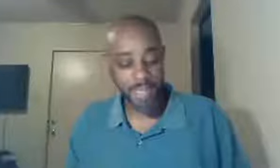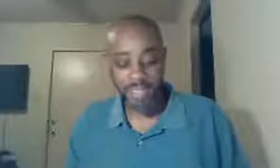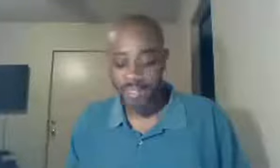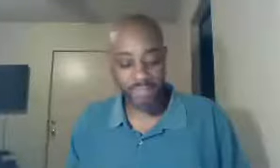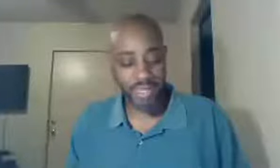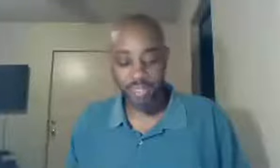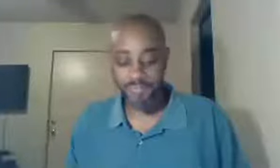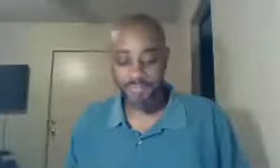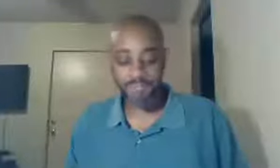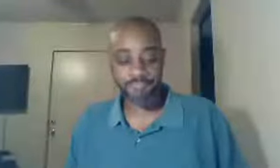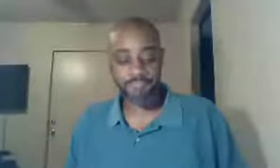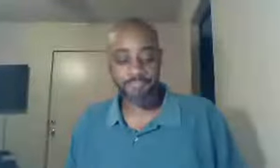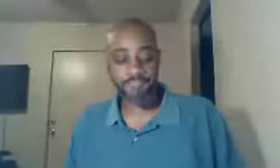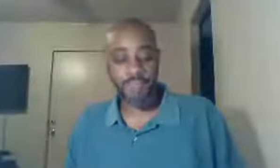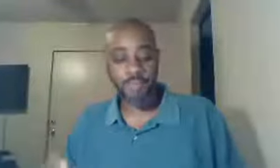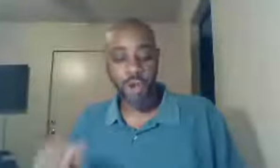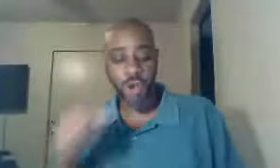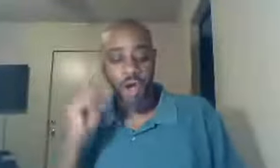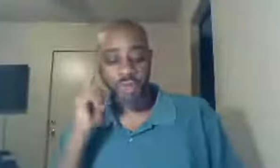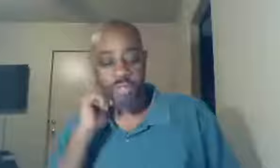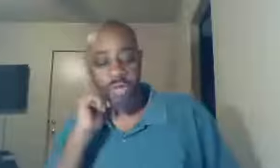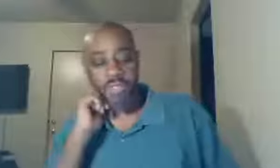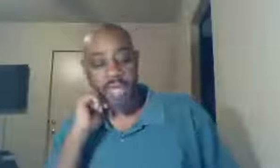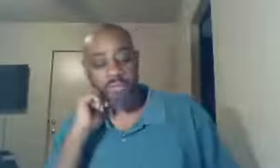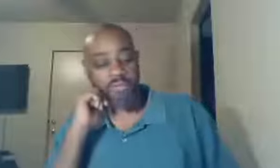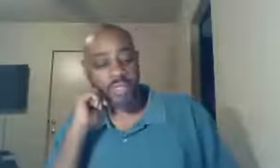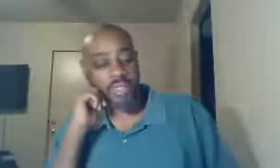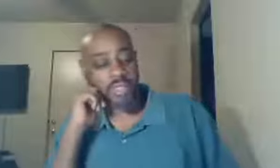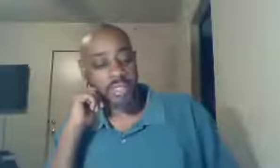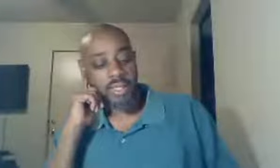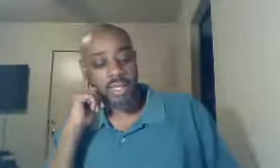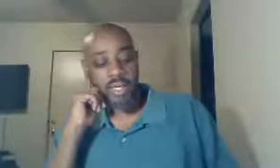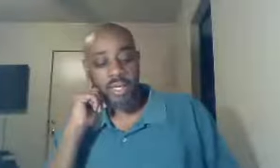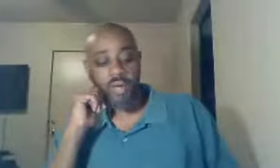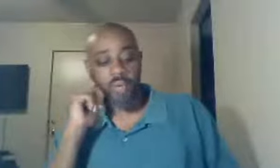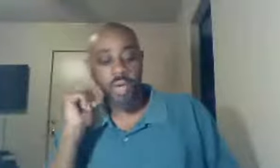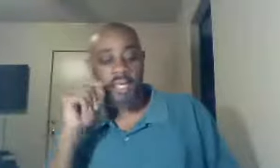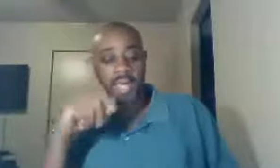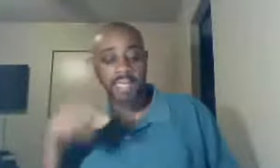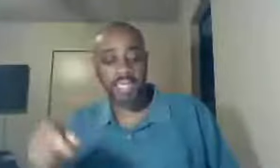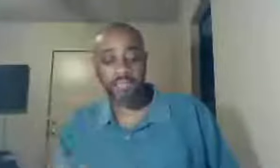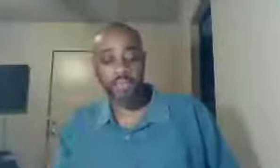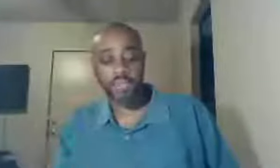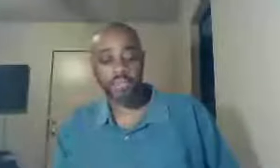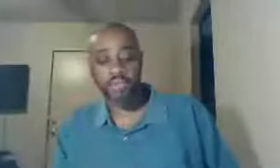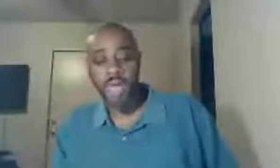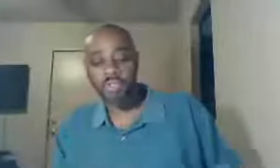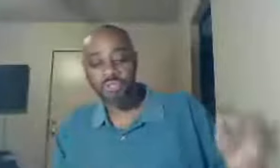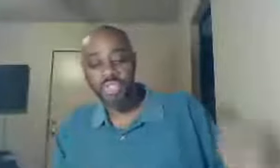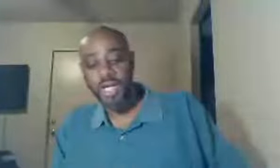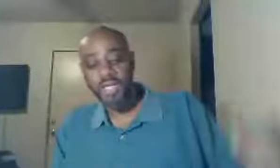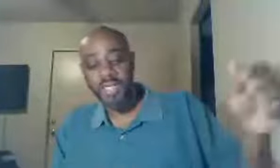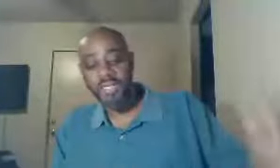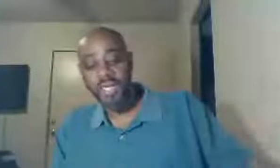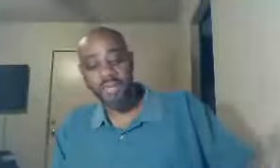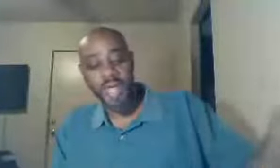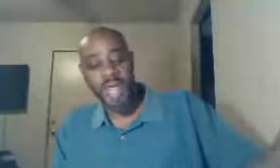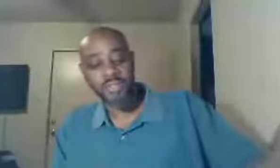nailing this thing, Paul offered, no example for any, one at any point, to try to judge another, as